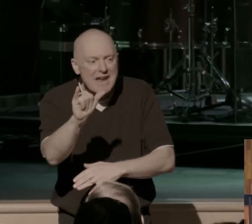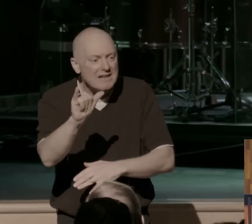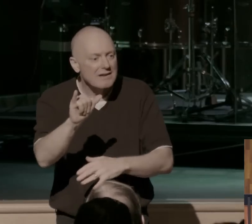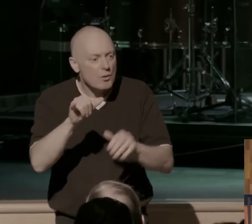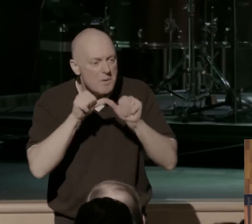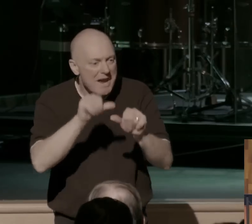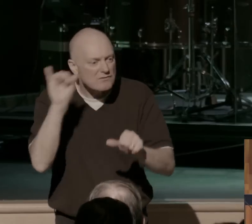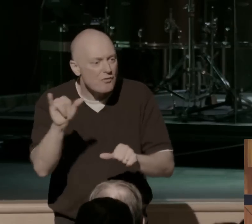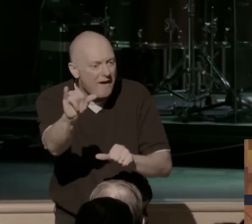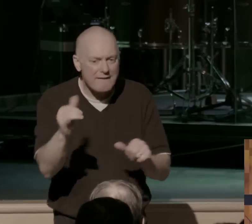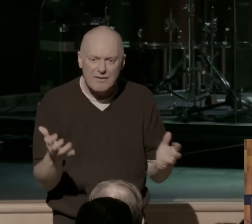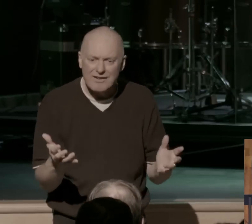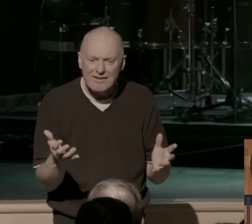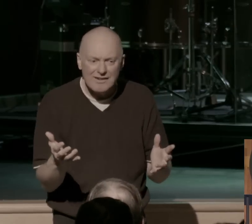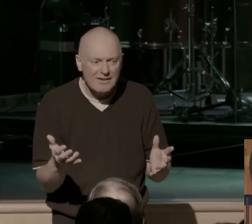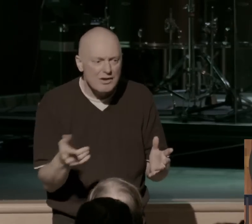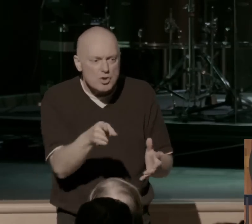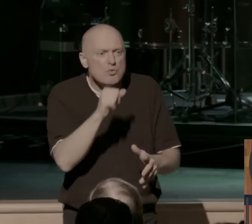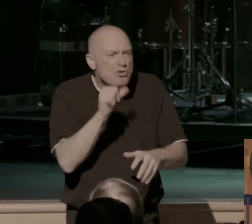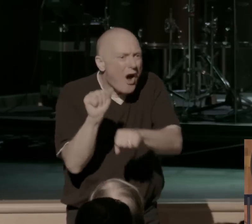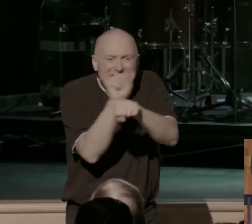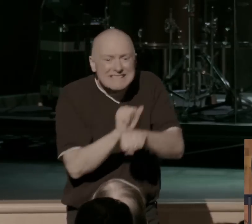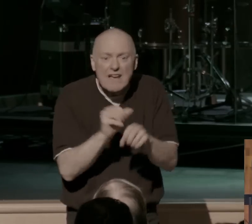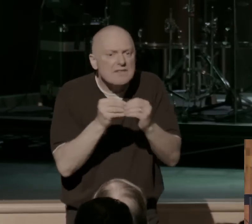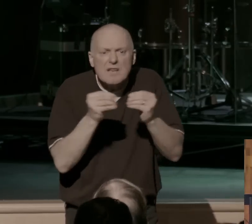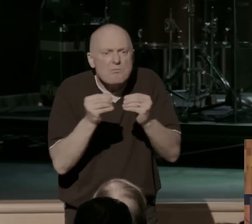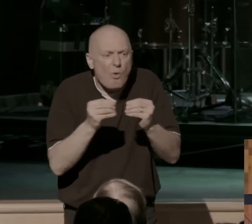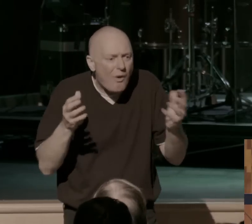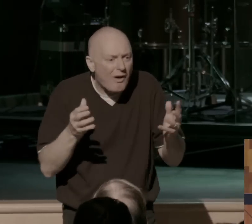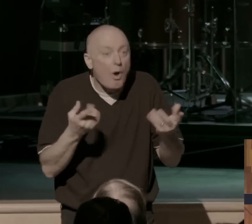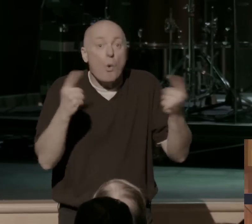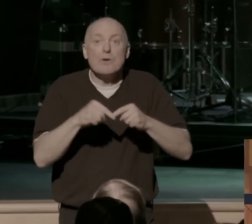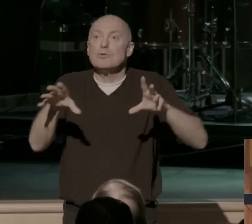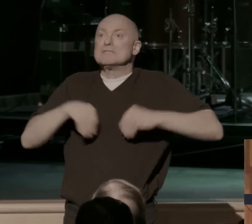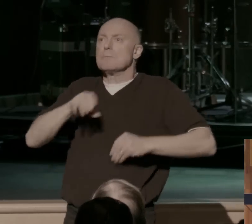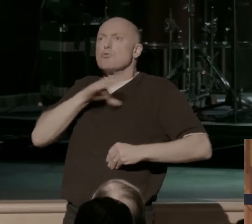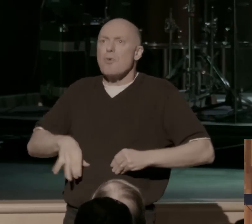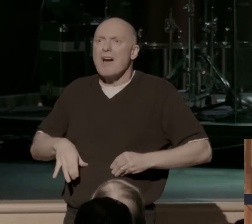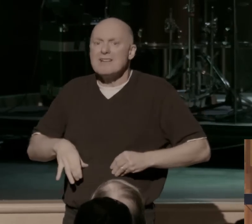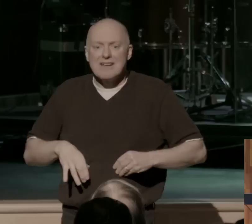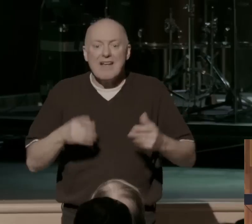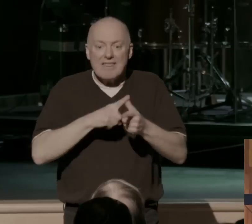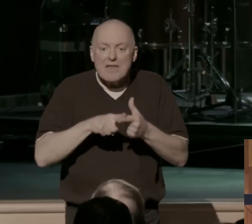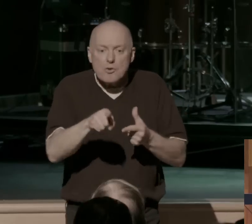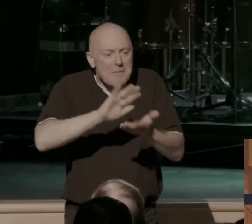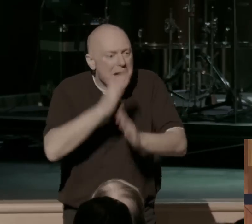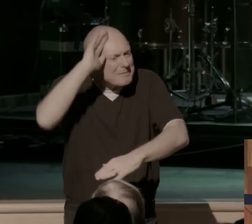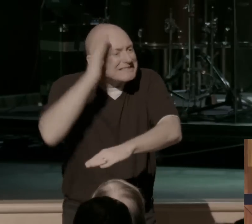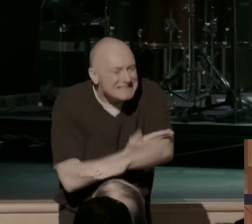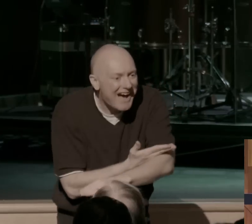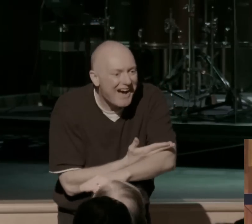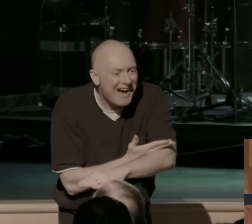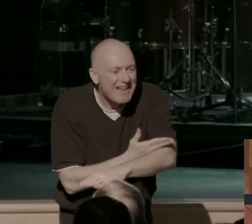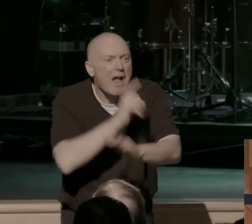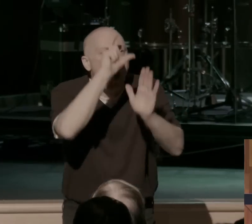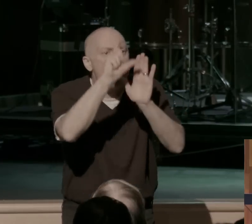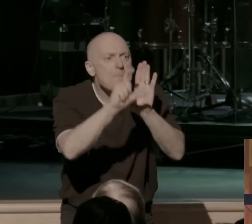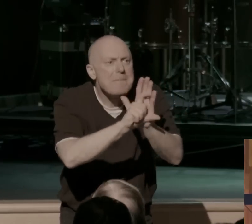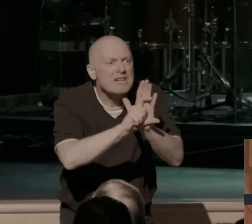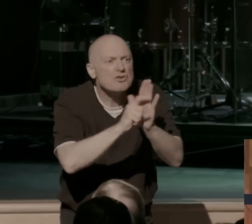You're not slaves any longer when you come to Christ. You now become a son. And the picture of the Red Sea is this amazing